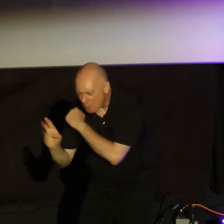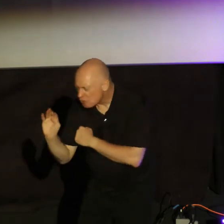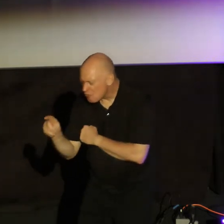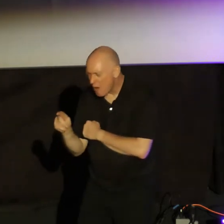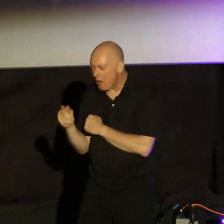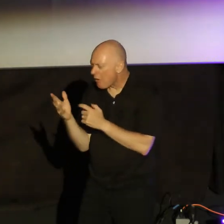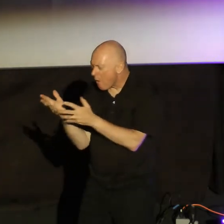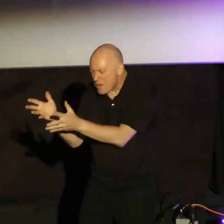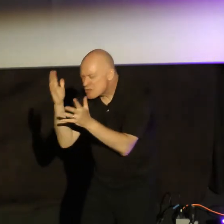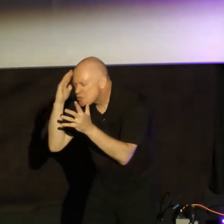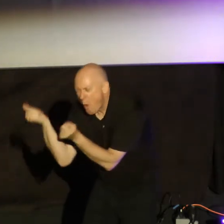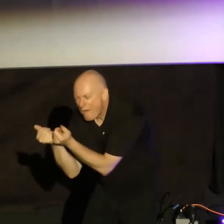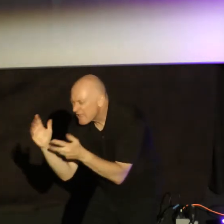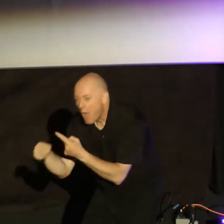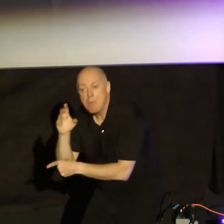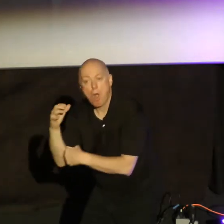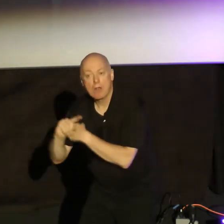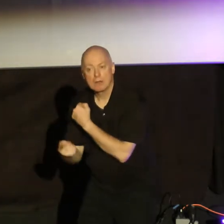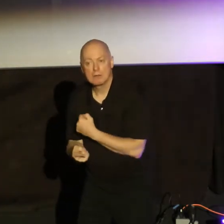had. Is he still a garbage man?